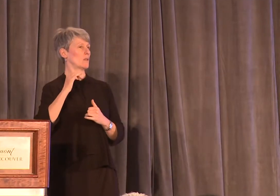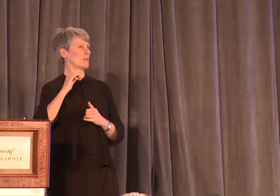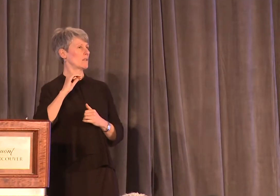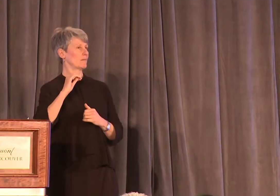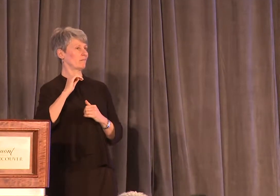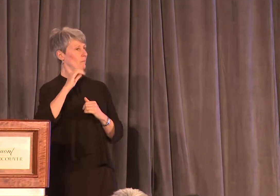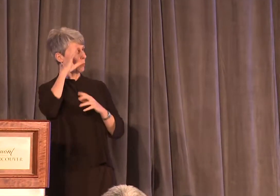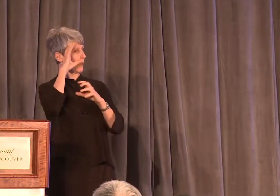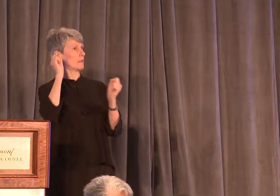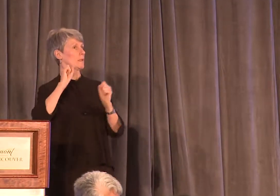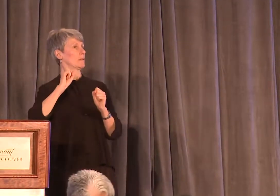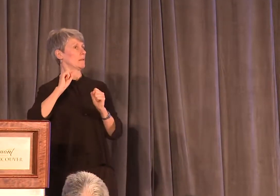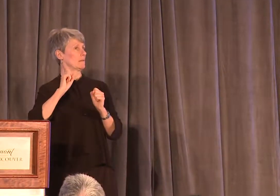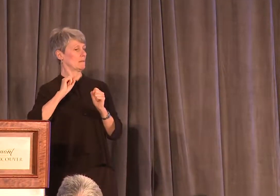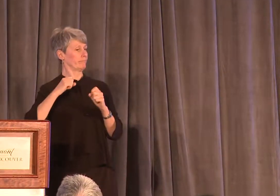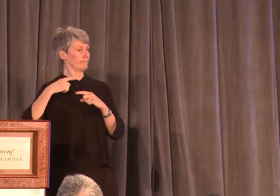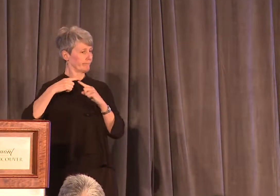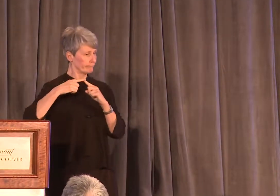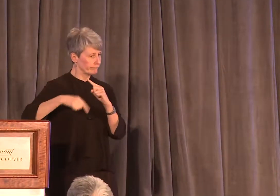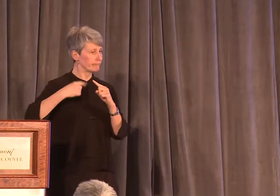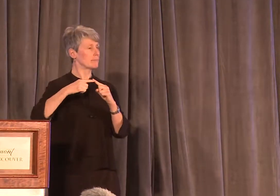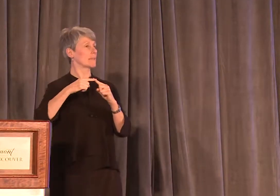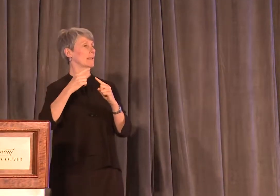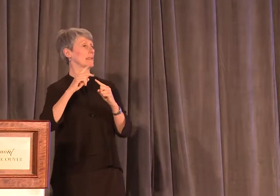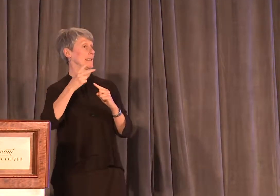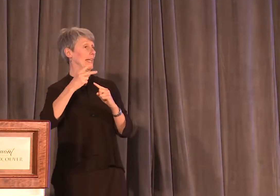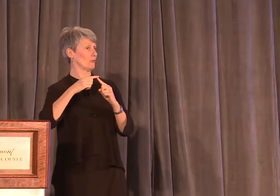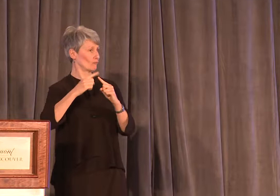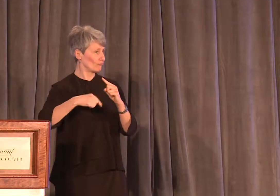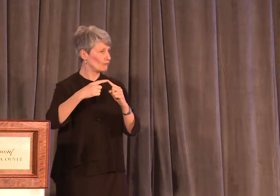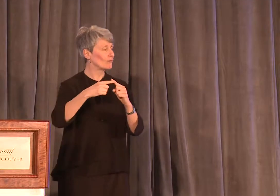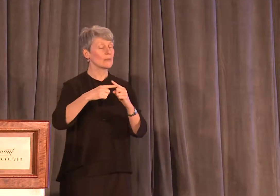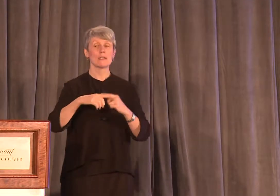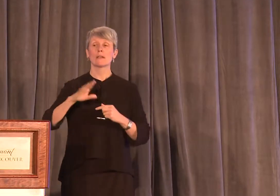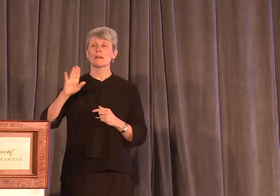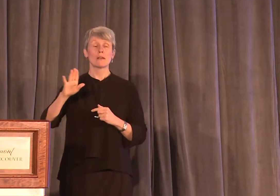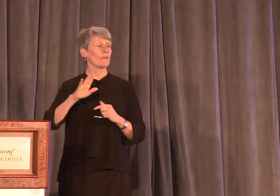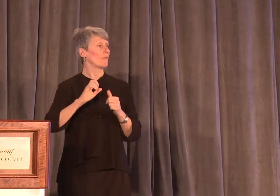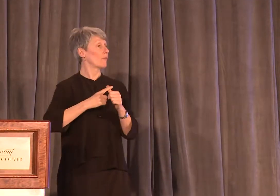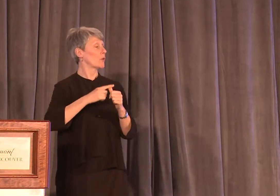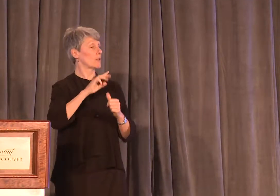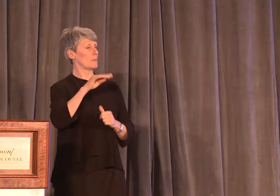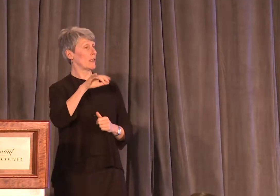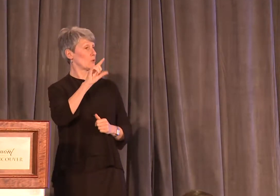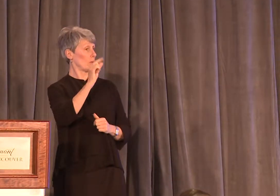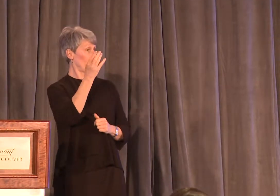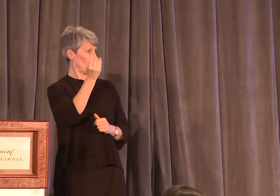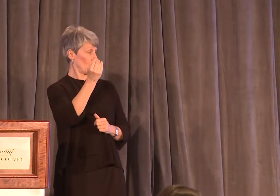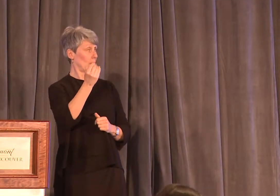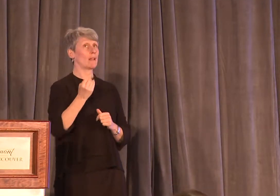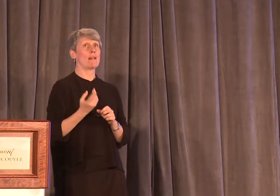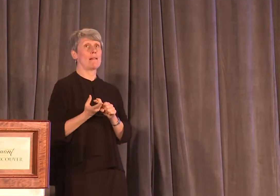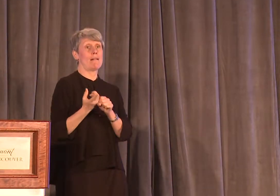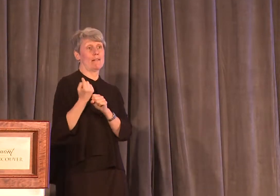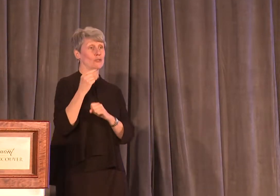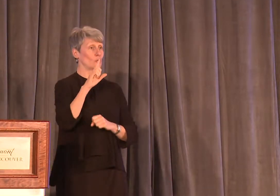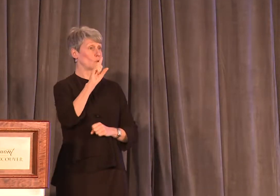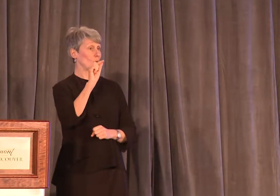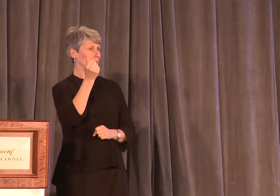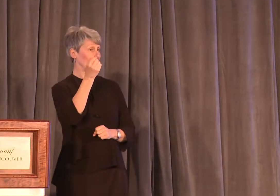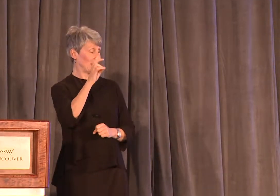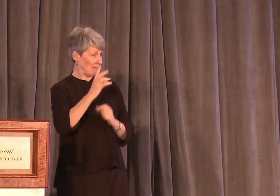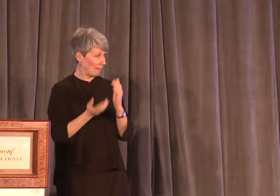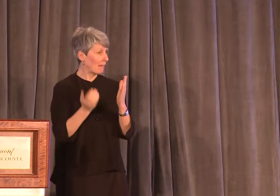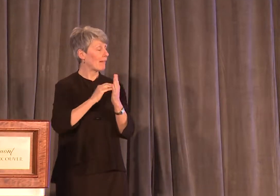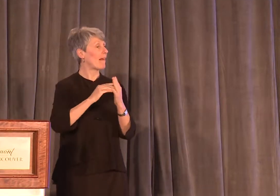the BC Government and Service Employees Union. She was first elected May 2014, re-elected last year. The